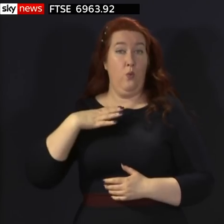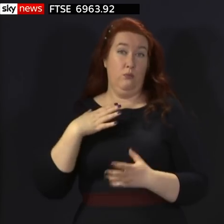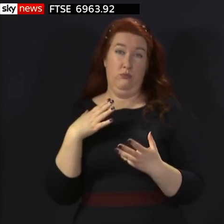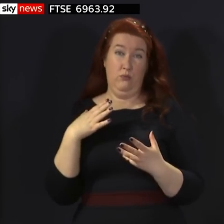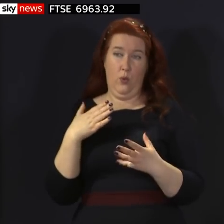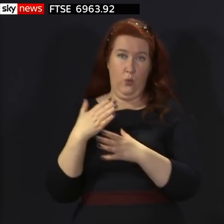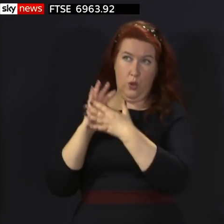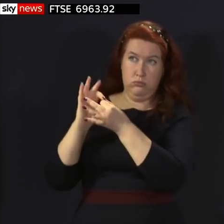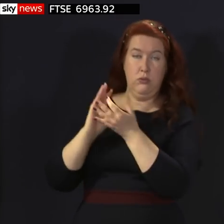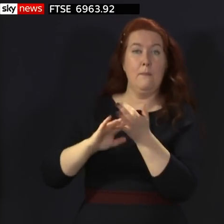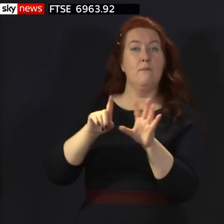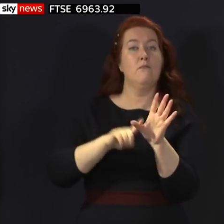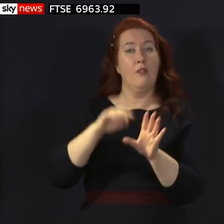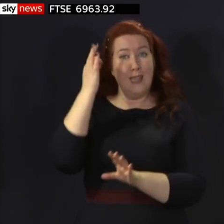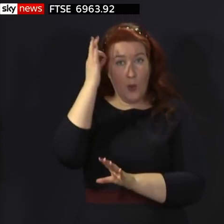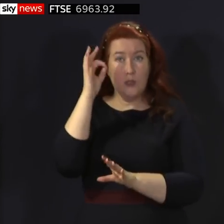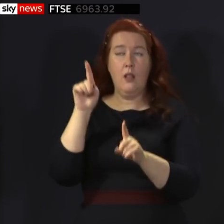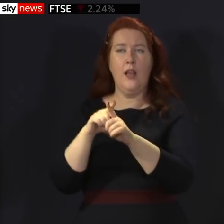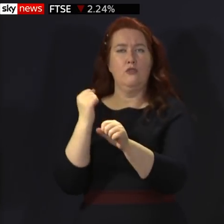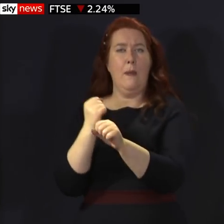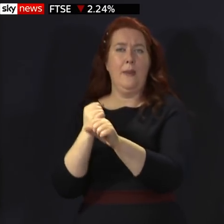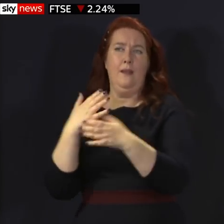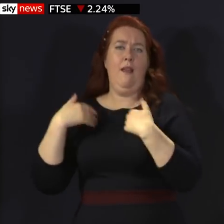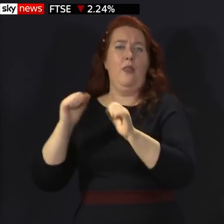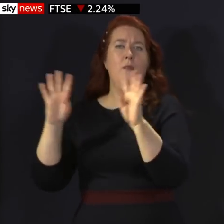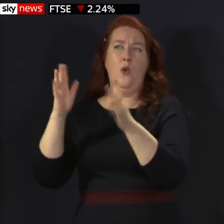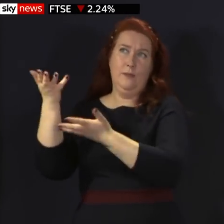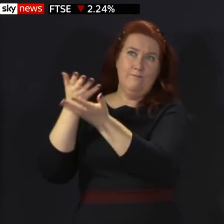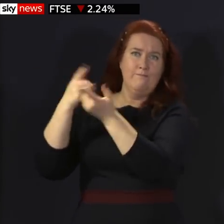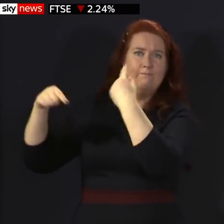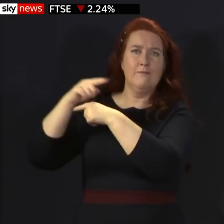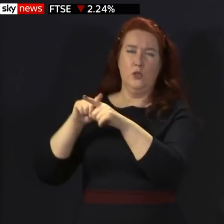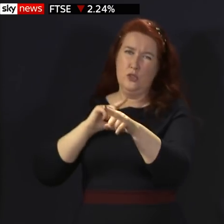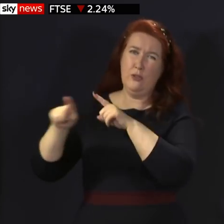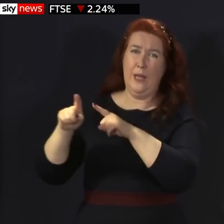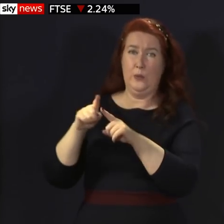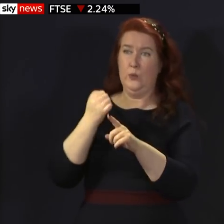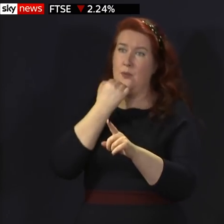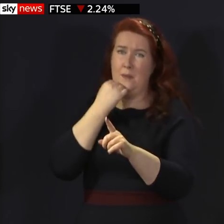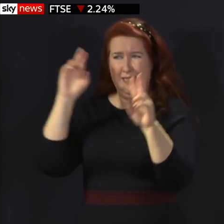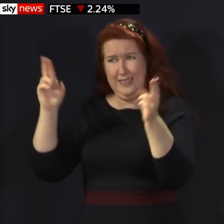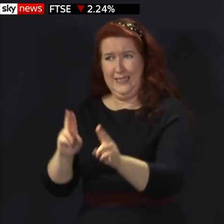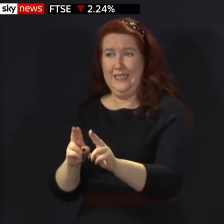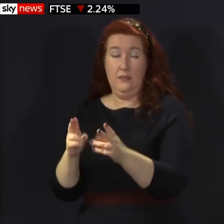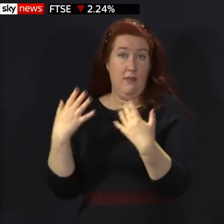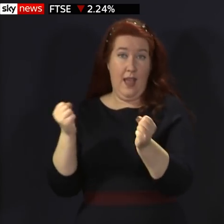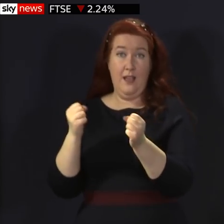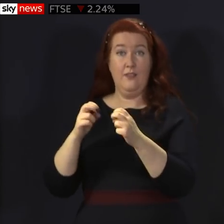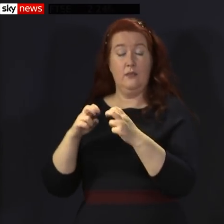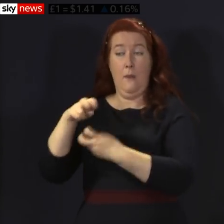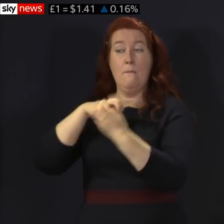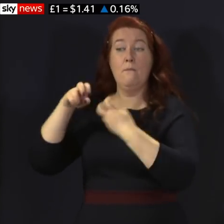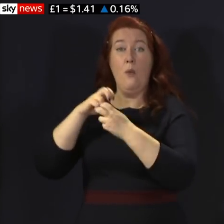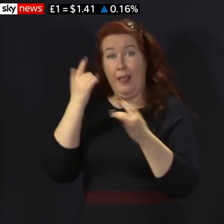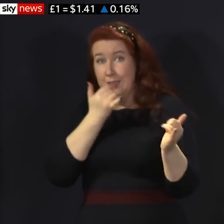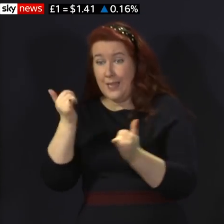both Moray Council and Grampian Health Board to reduce case numbers as quickly as possible. For example, a mobile testing unit has been moved